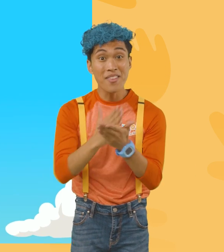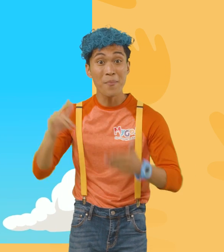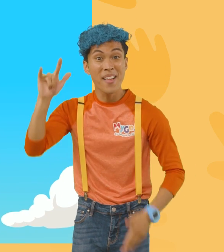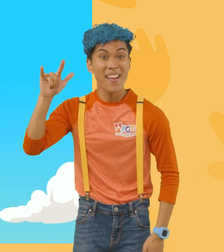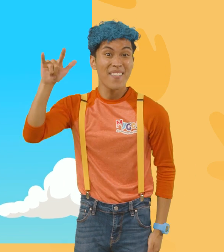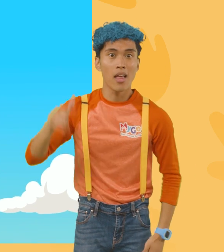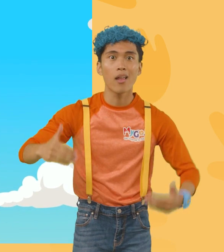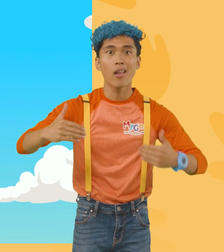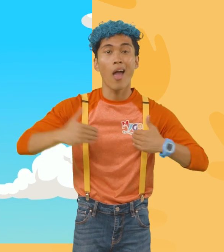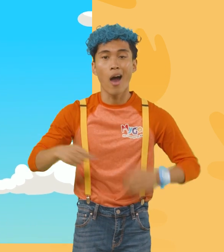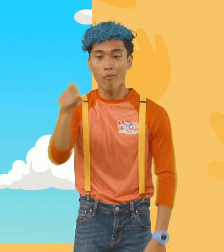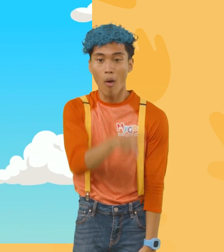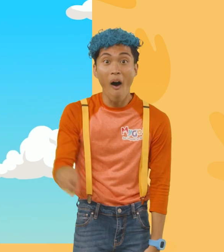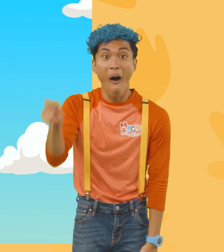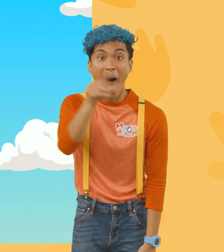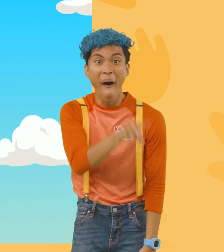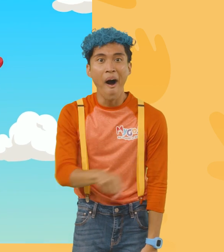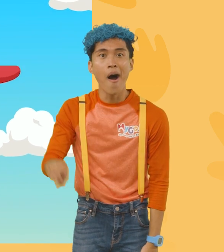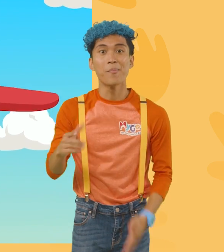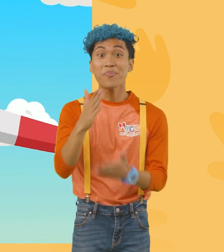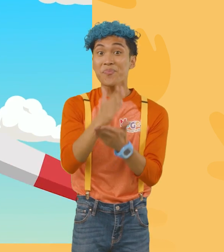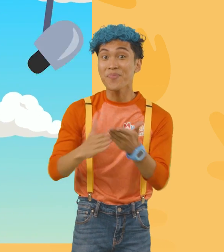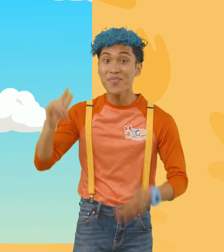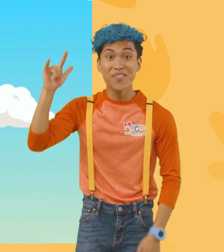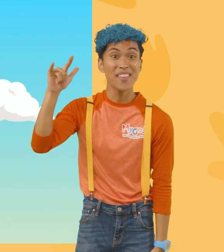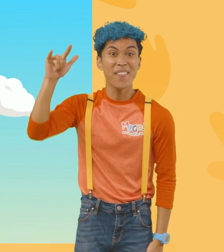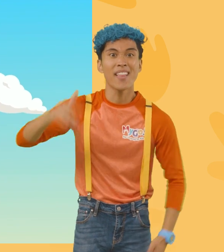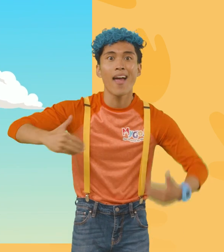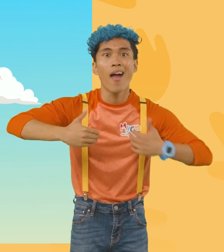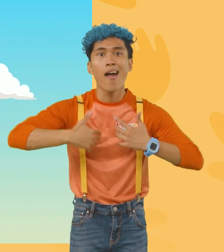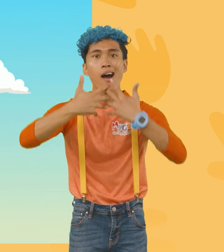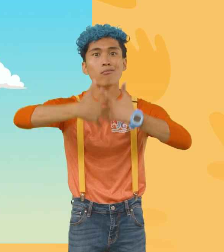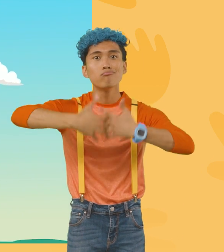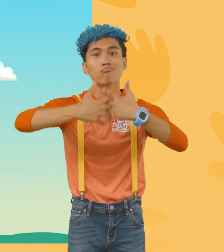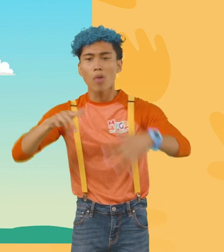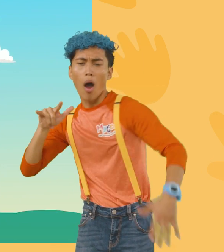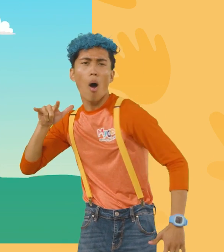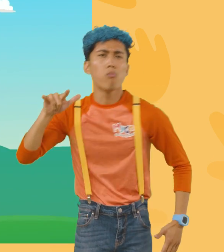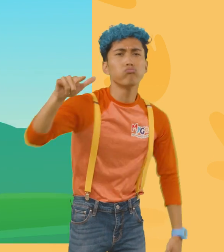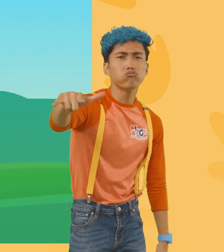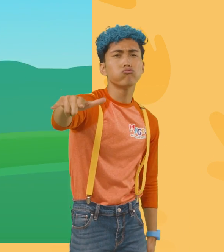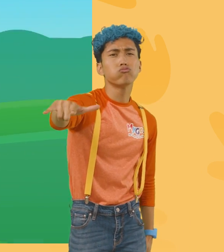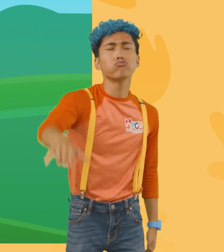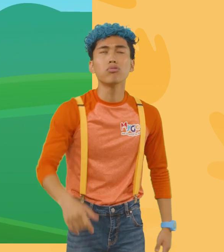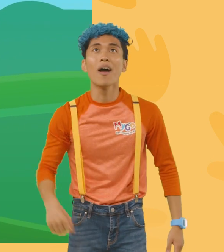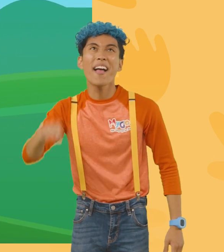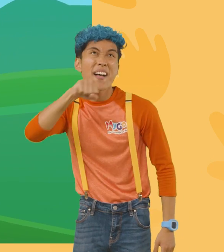airplanes fly with propellers. Some airplanes fly with jet engines. I